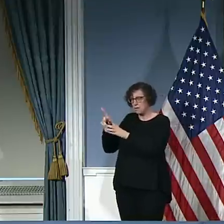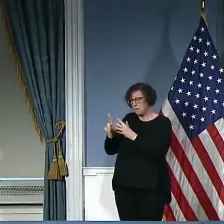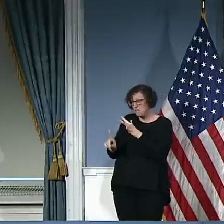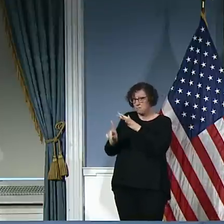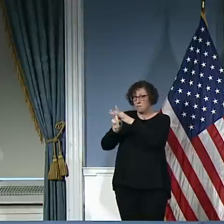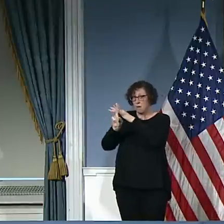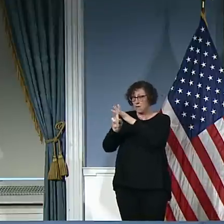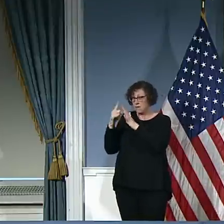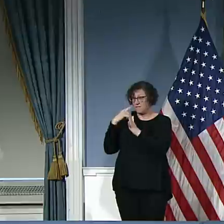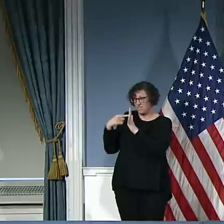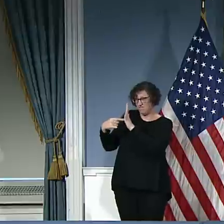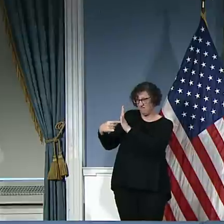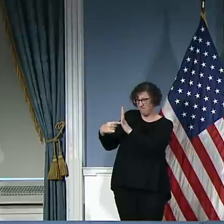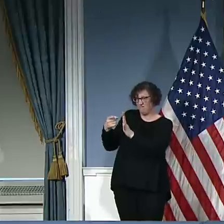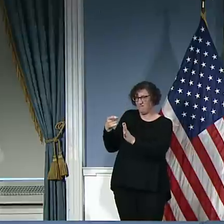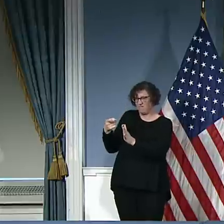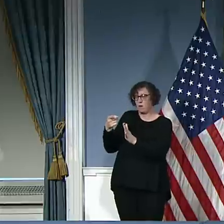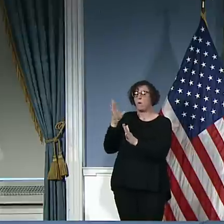appropriate medical care.